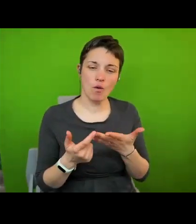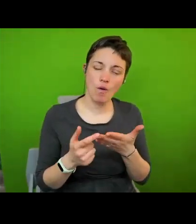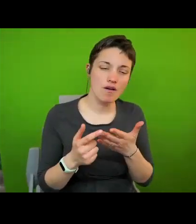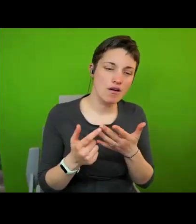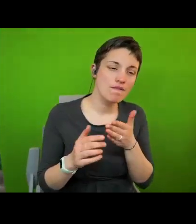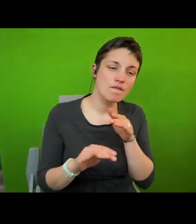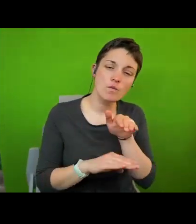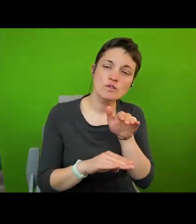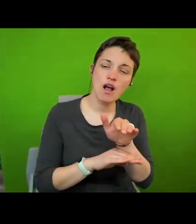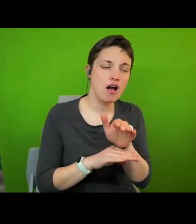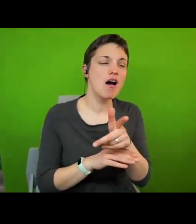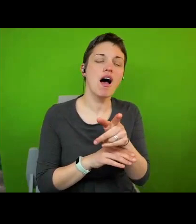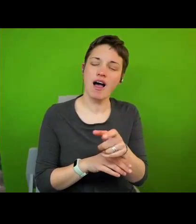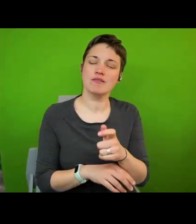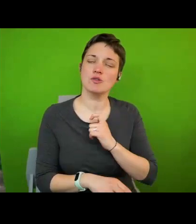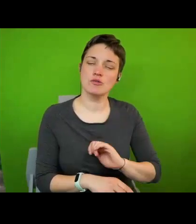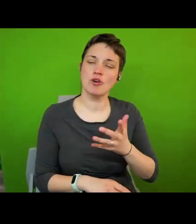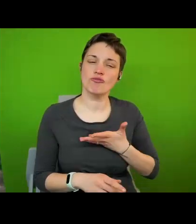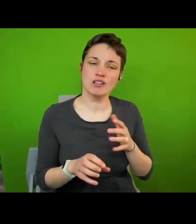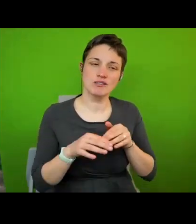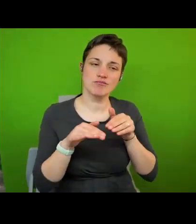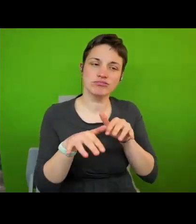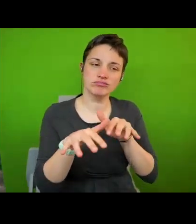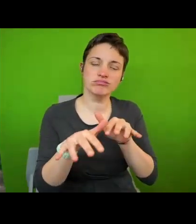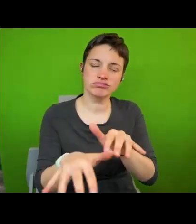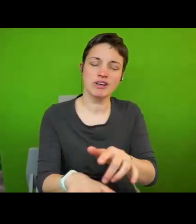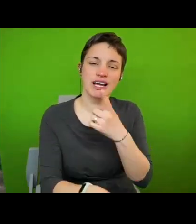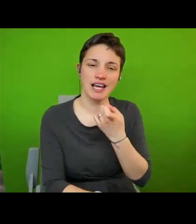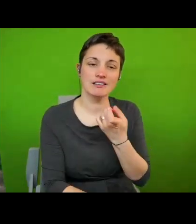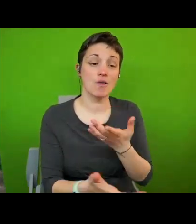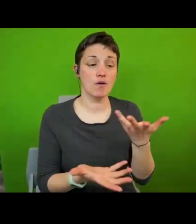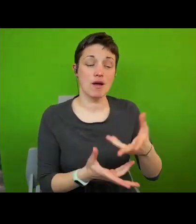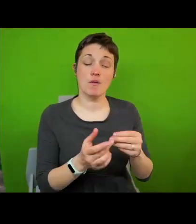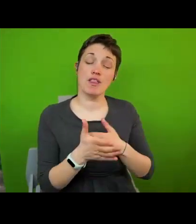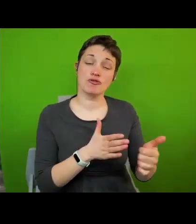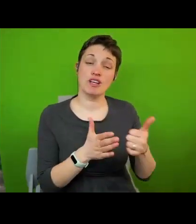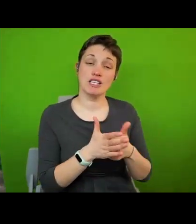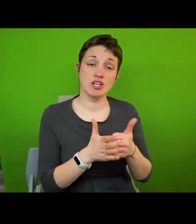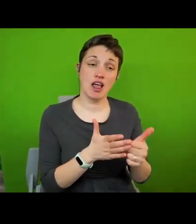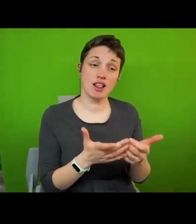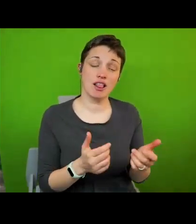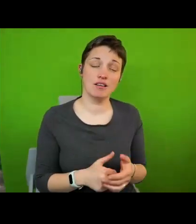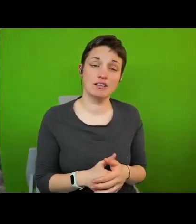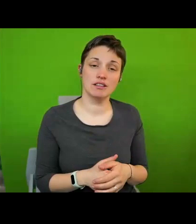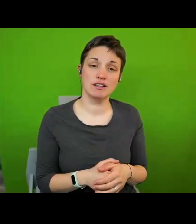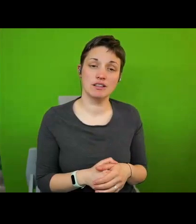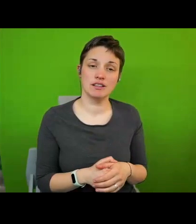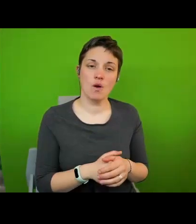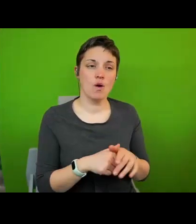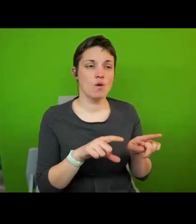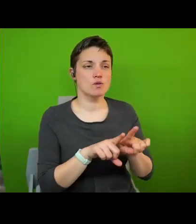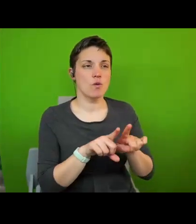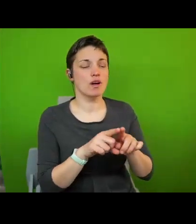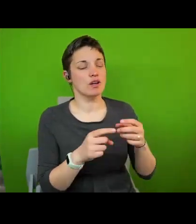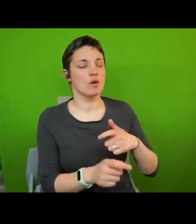implement human rights than traditional approaches and it moves away from the mere idea of human